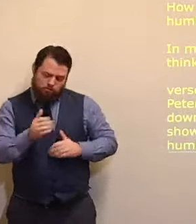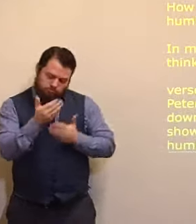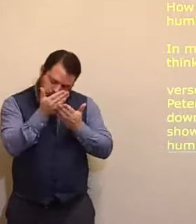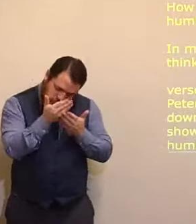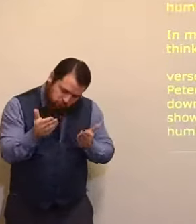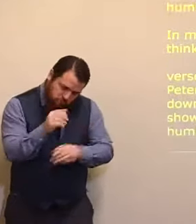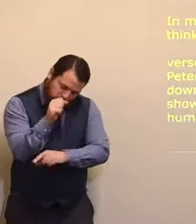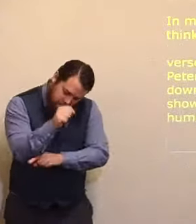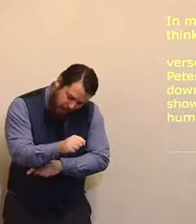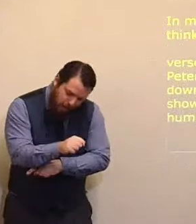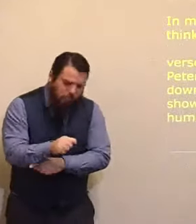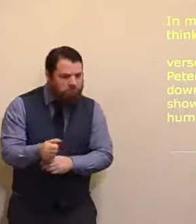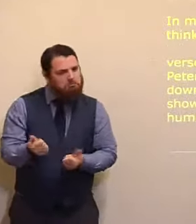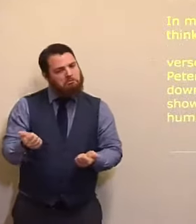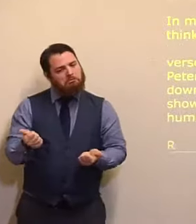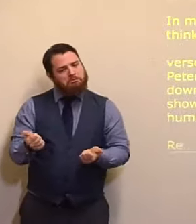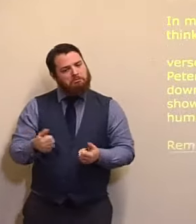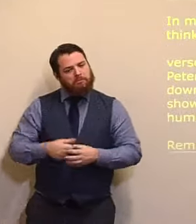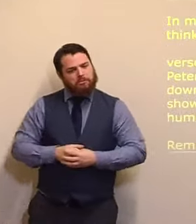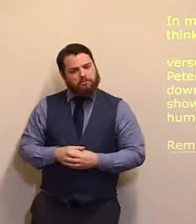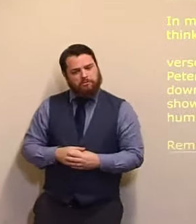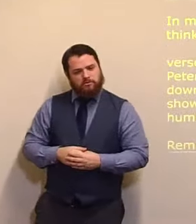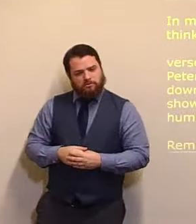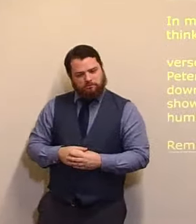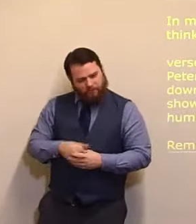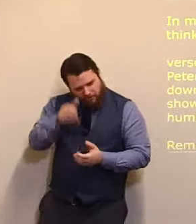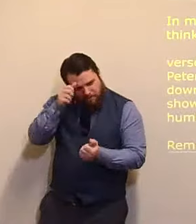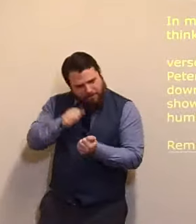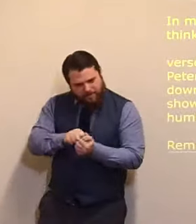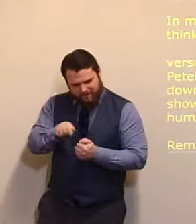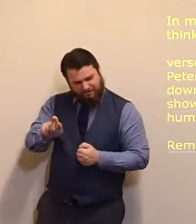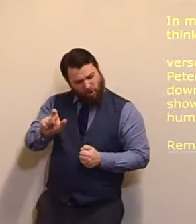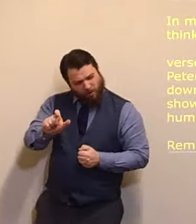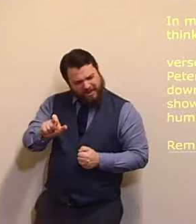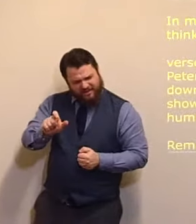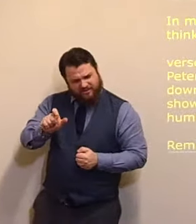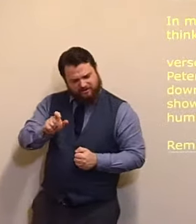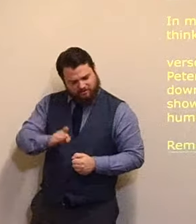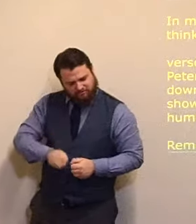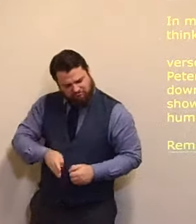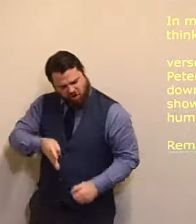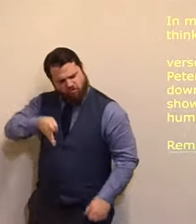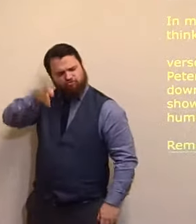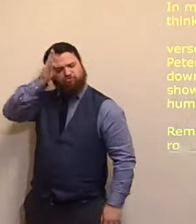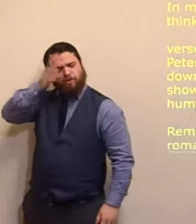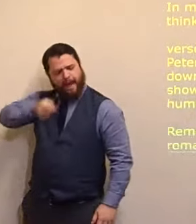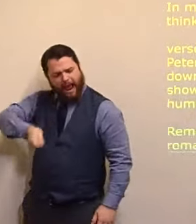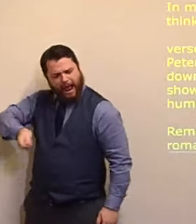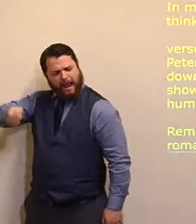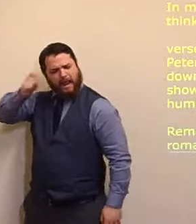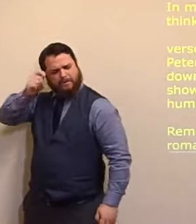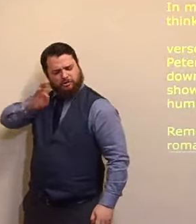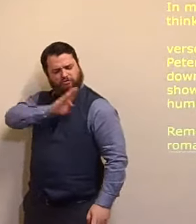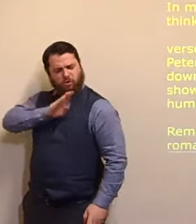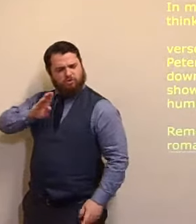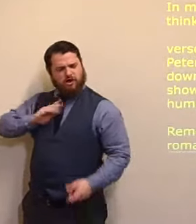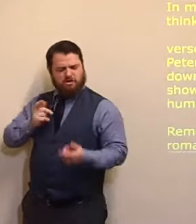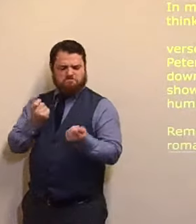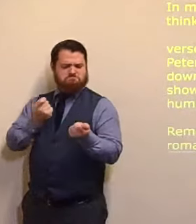But remember, who is Cornelius? This is a, satirian, a man, who has, in charge, over, 100 soldiers,